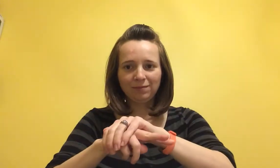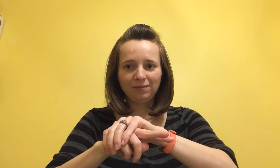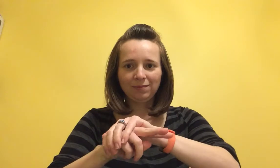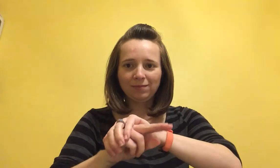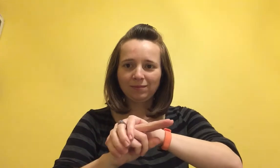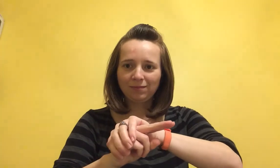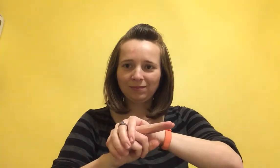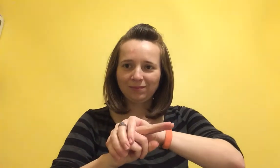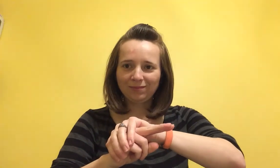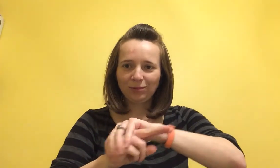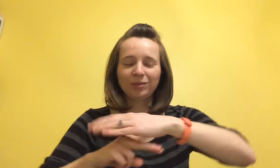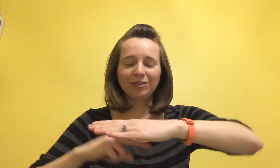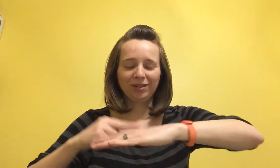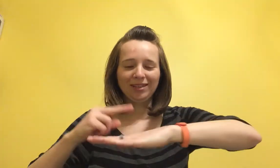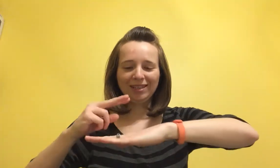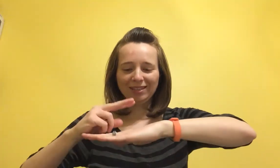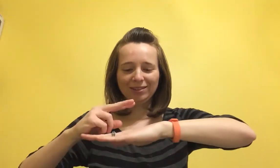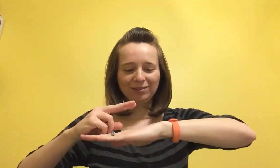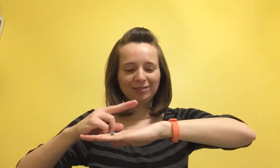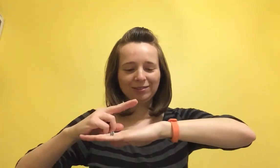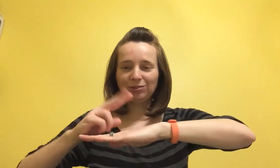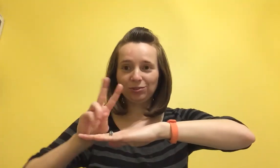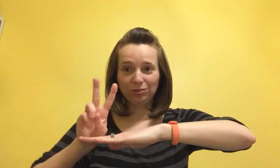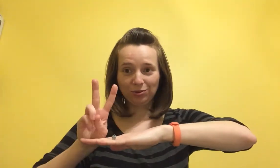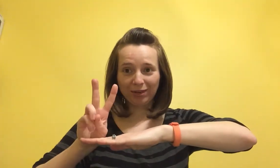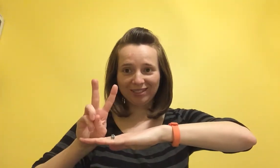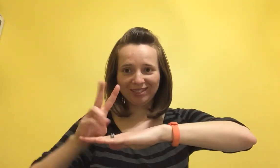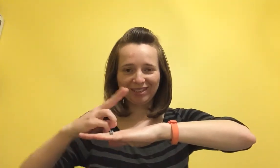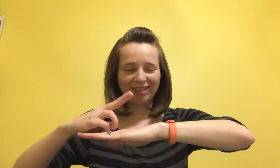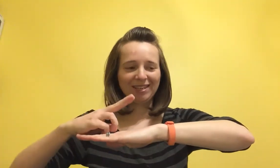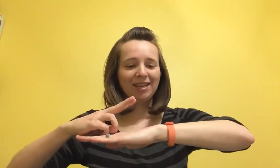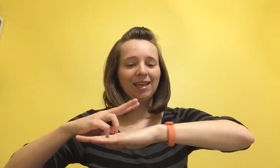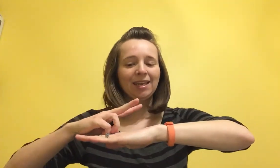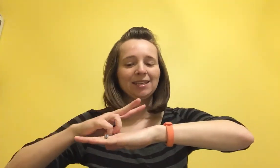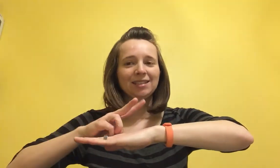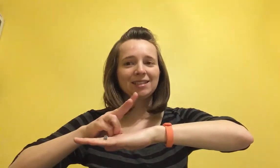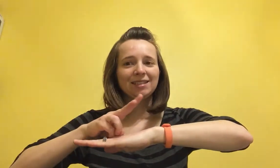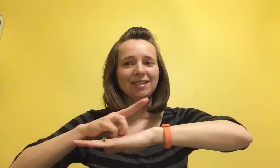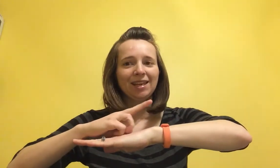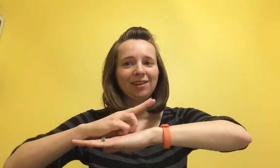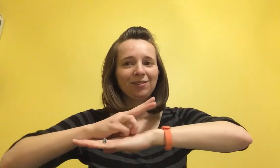oh sorry two ways to sign snail